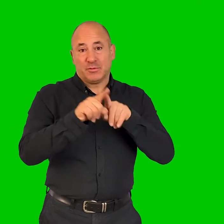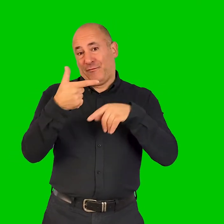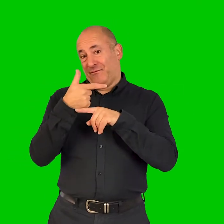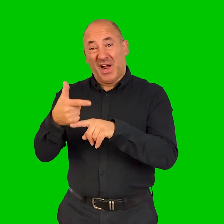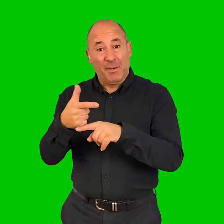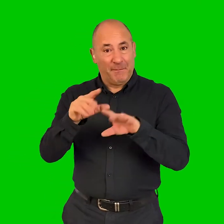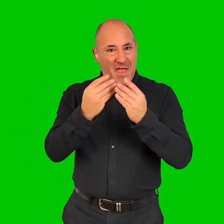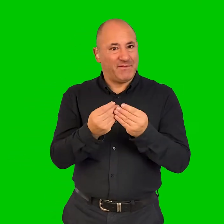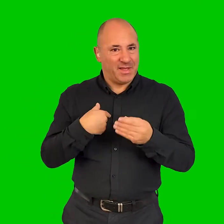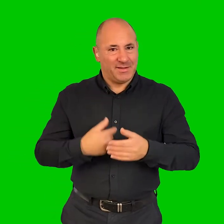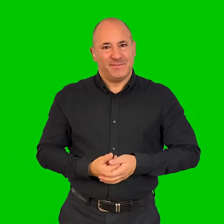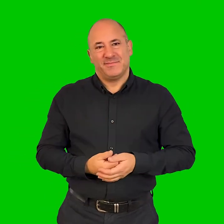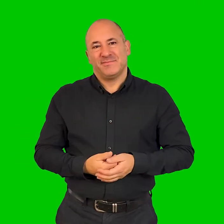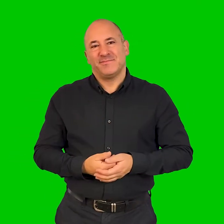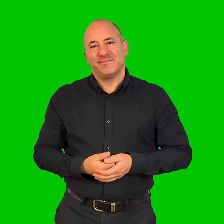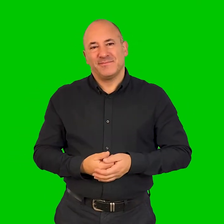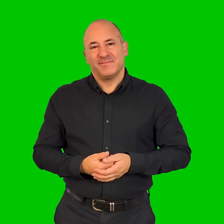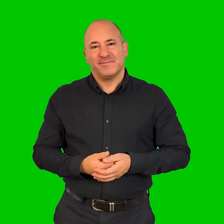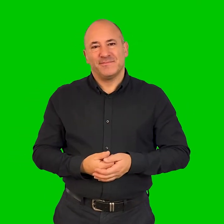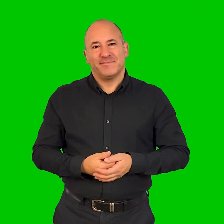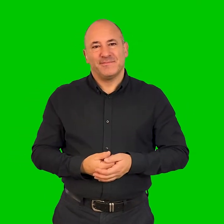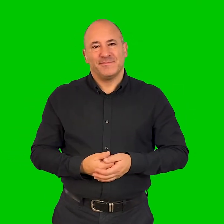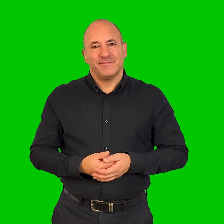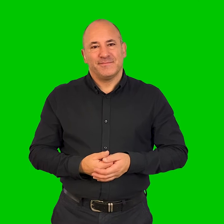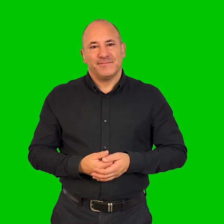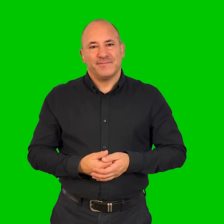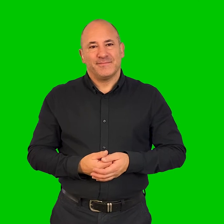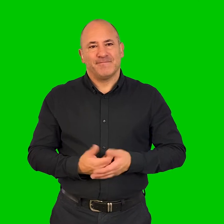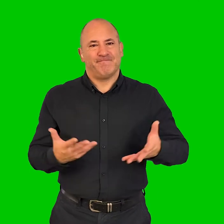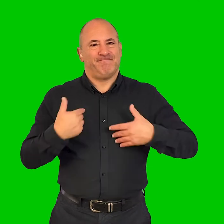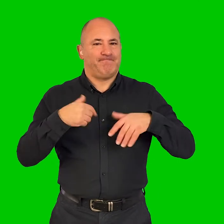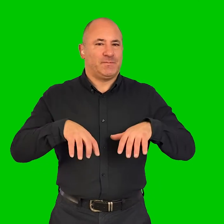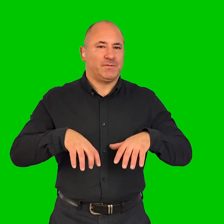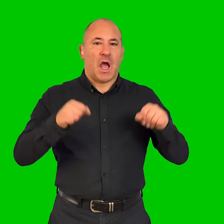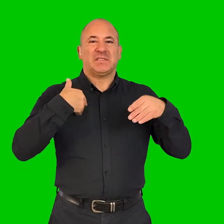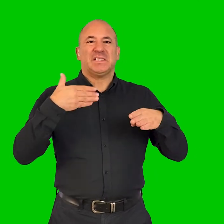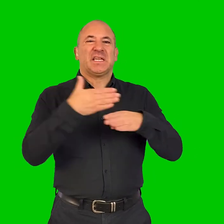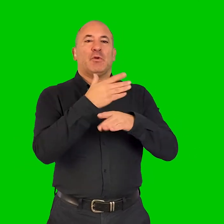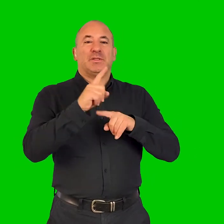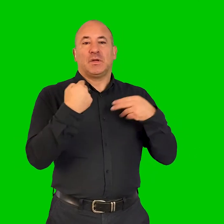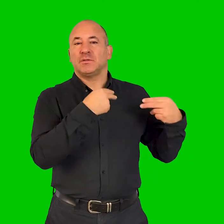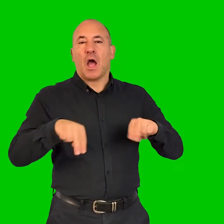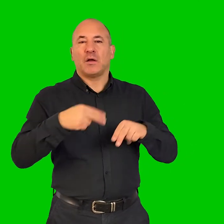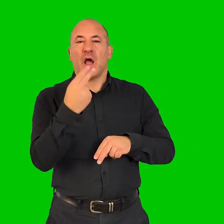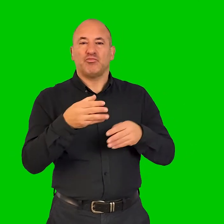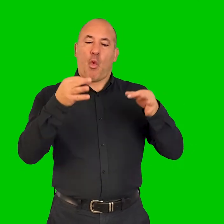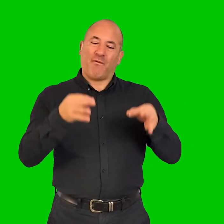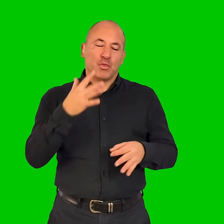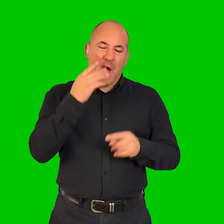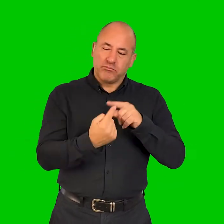also for public spaces and for film. So, I guess I would have started my career